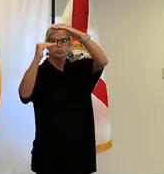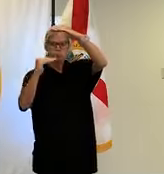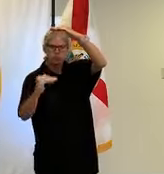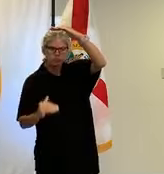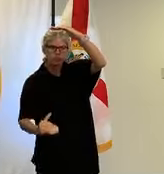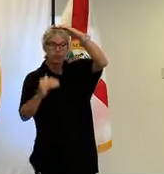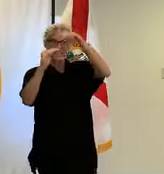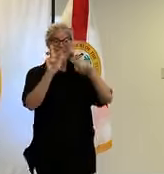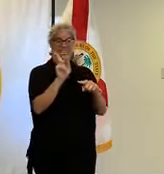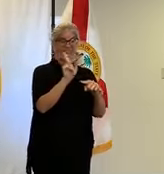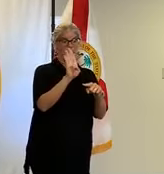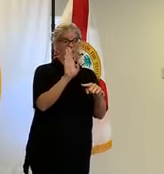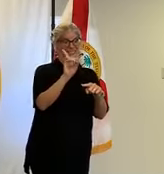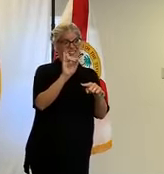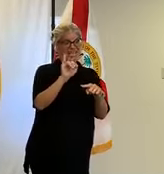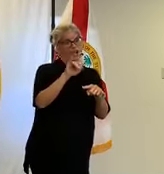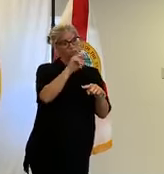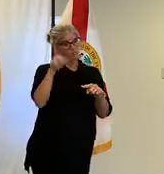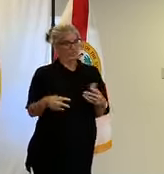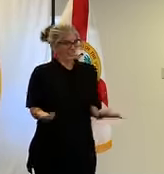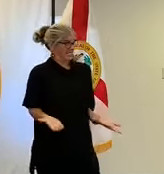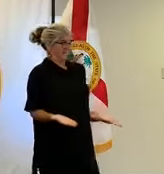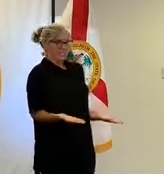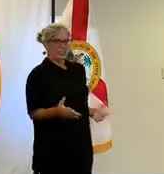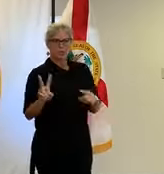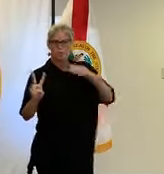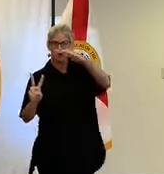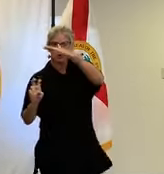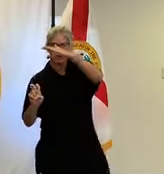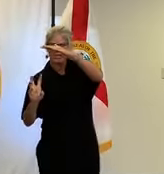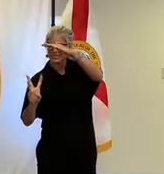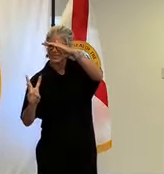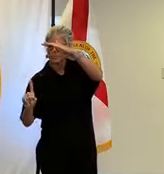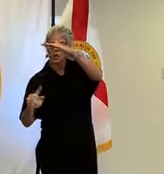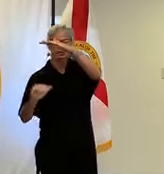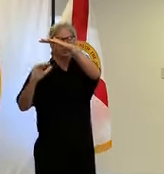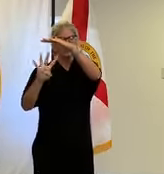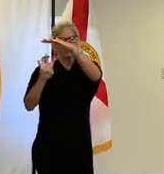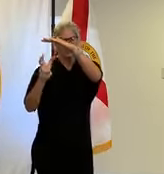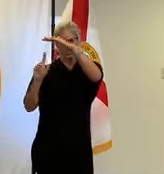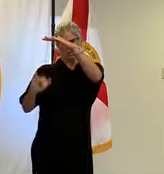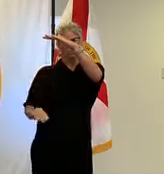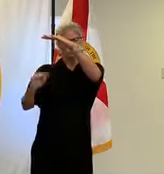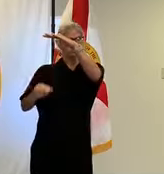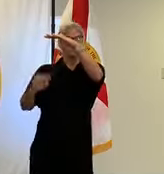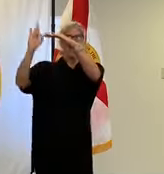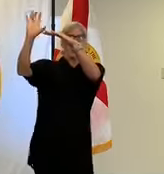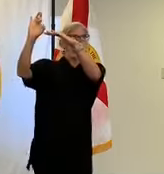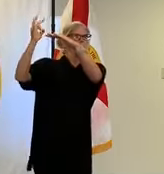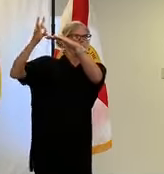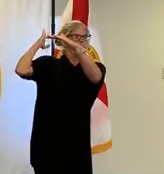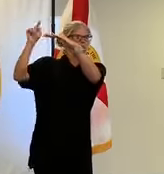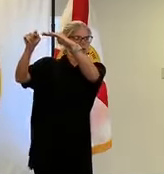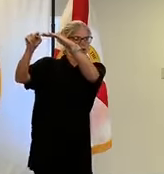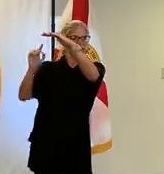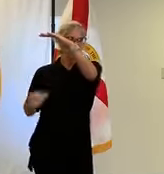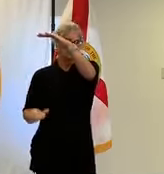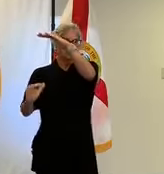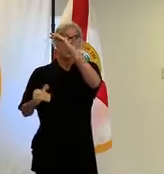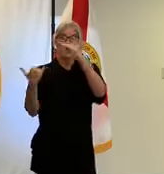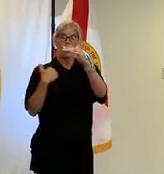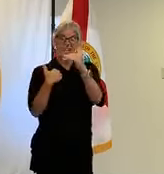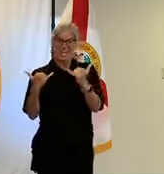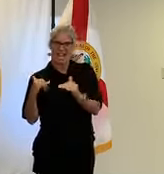florida ranges between 261 and 460. currently clay county is sitting at 380. so what we're seeing is we are